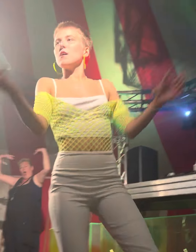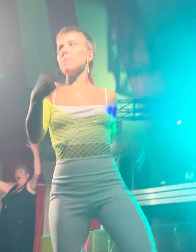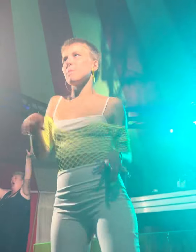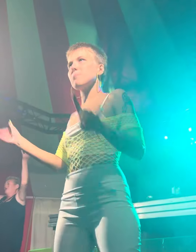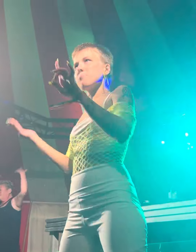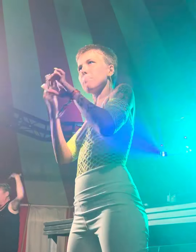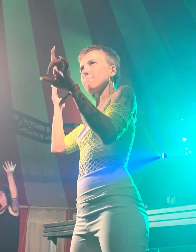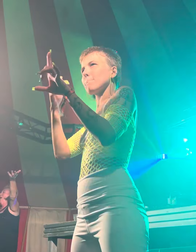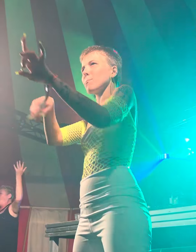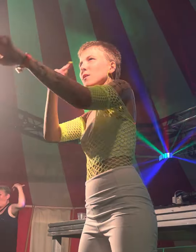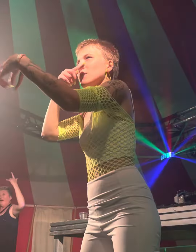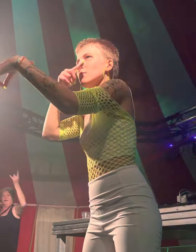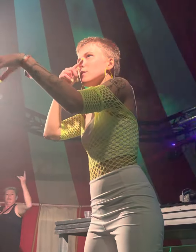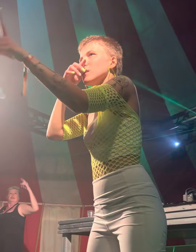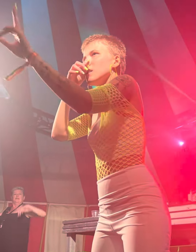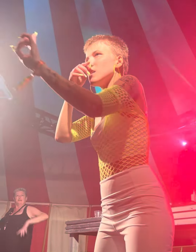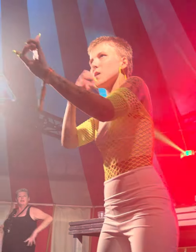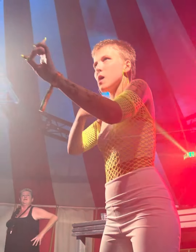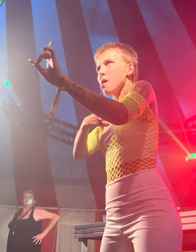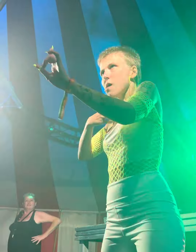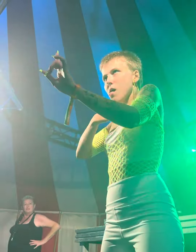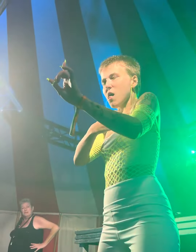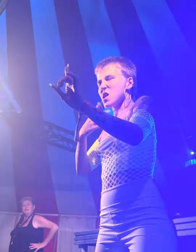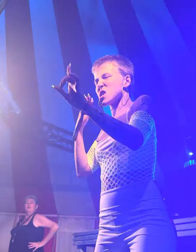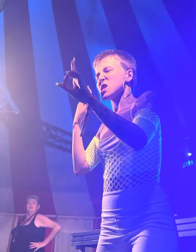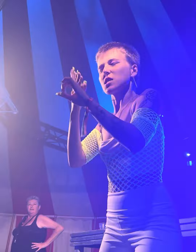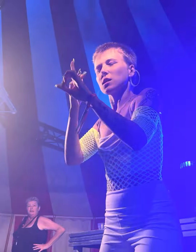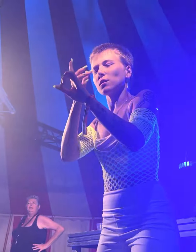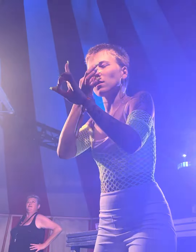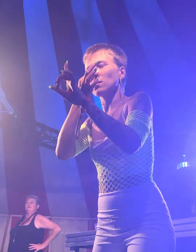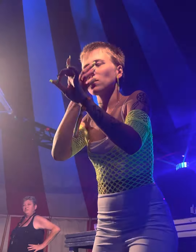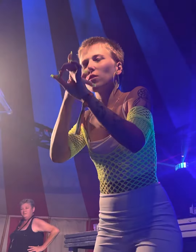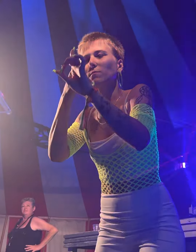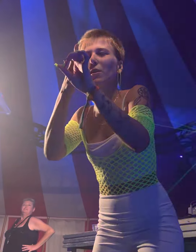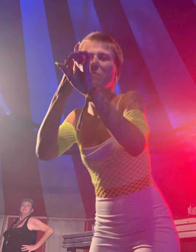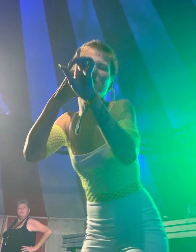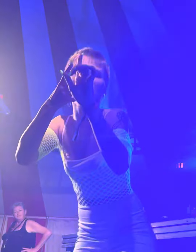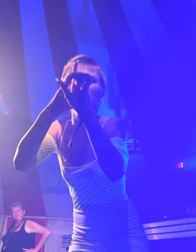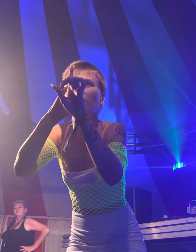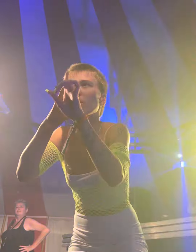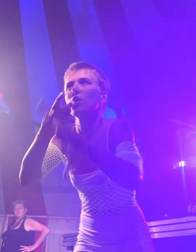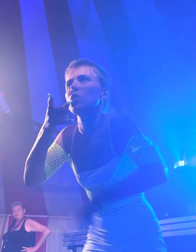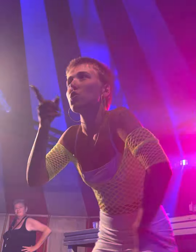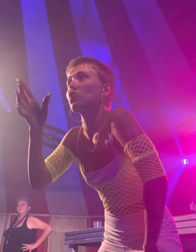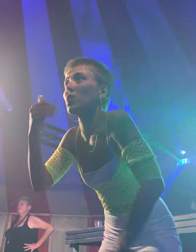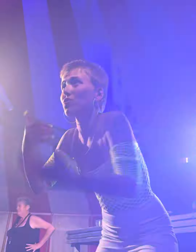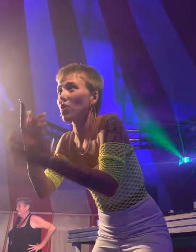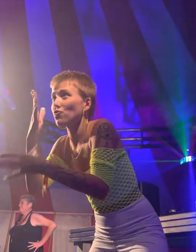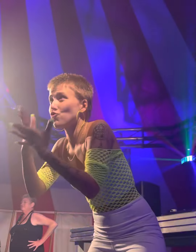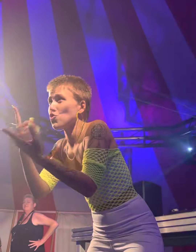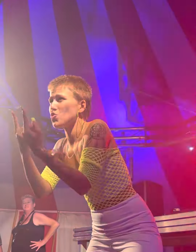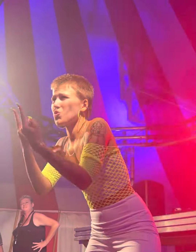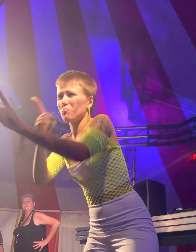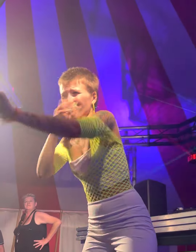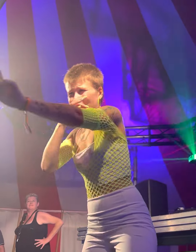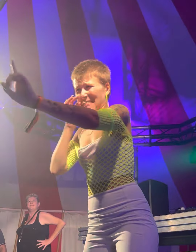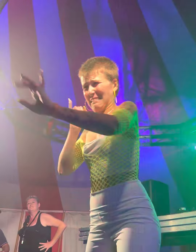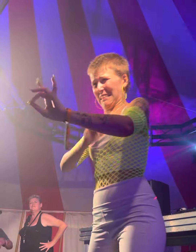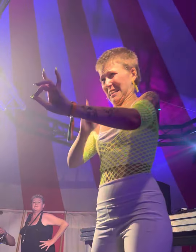We don't deal with our tides very well They see a new car and a sudden smell Yeah, trust issues, not dimension